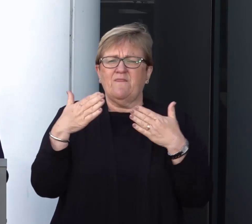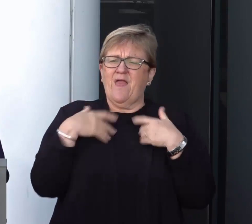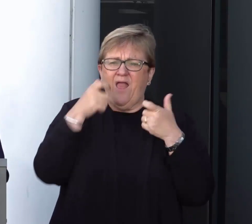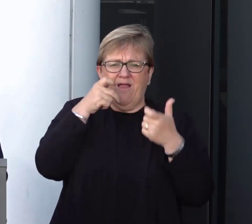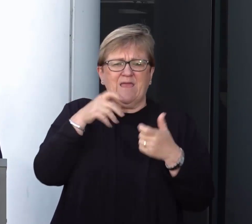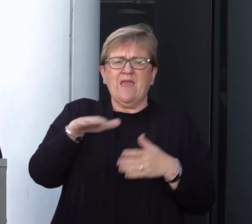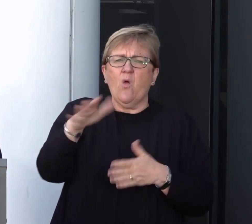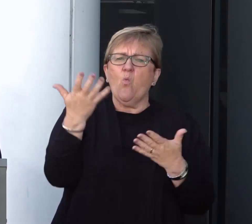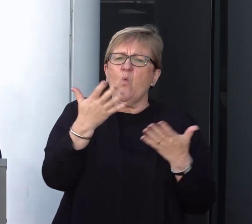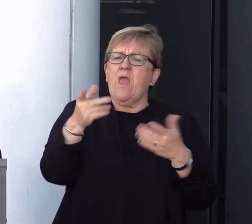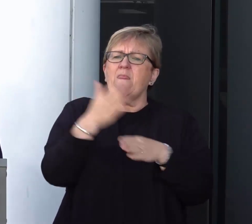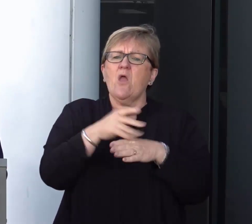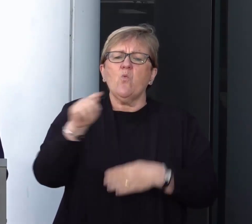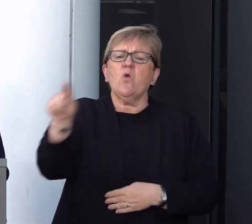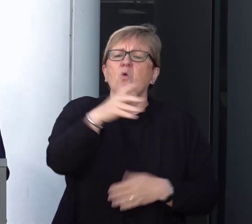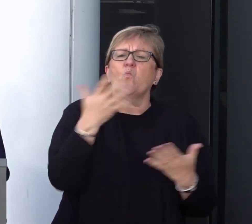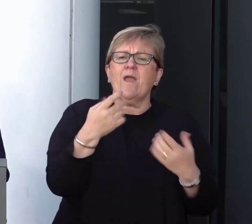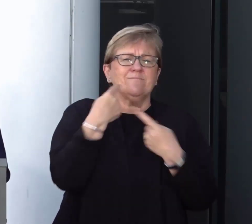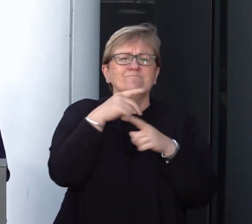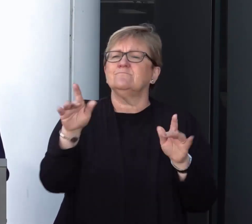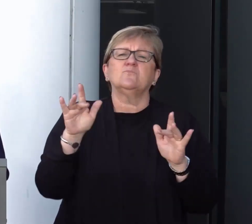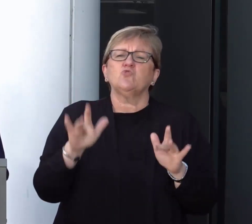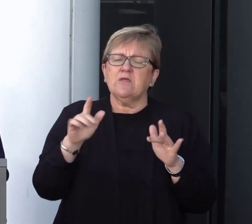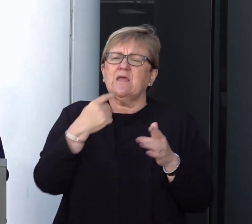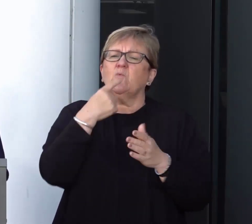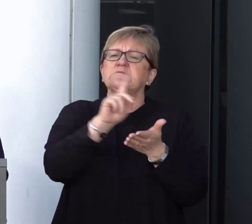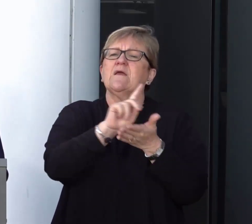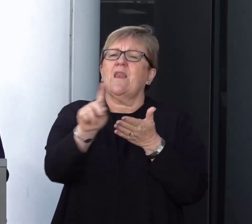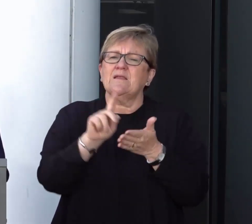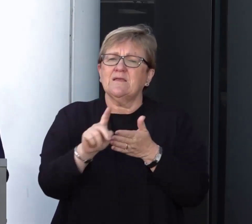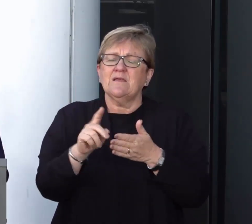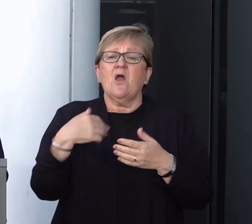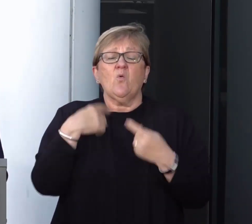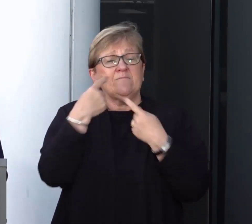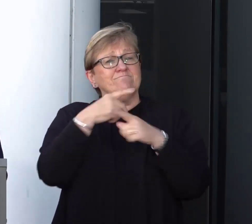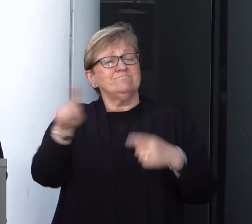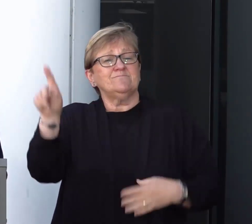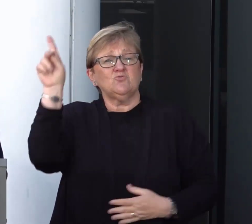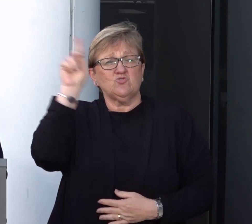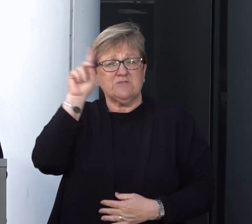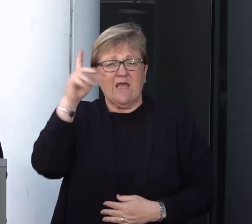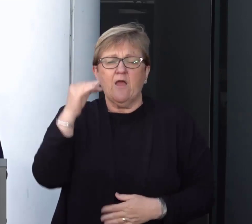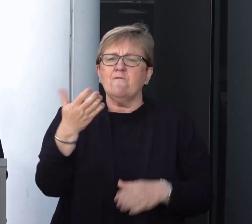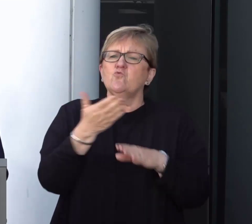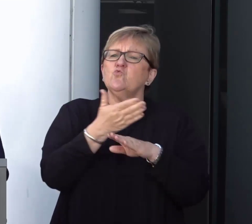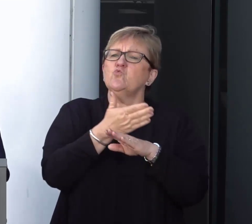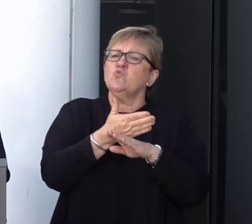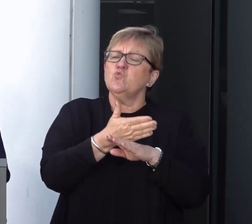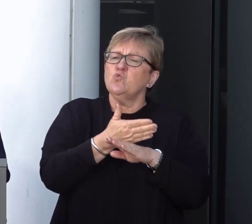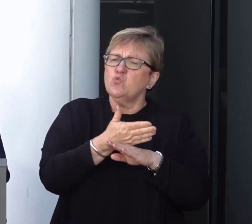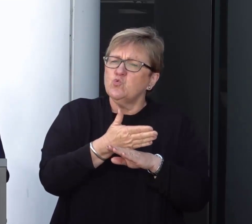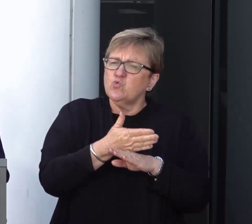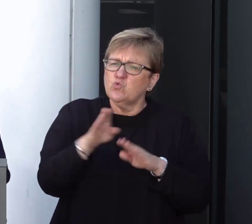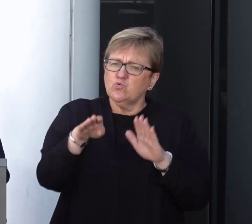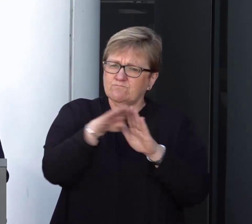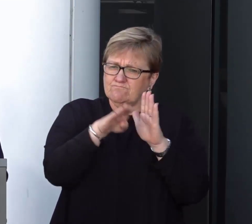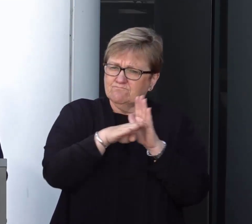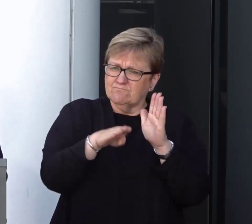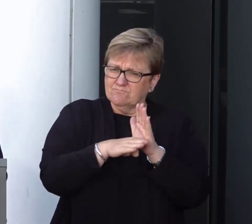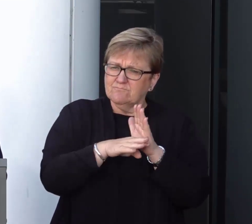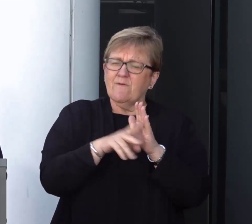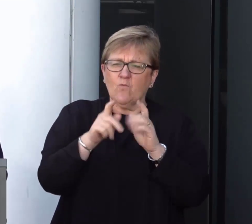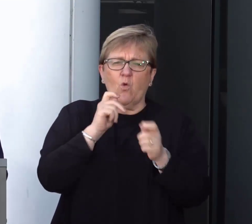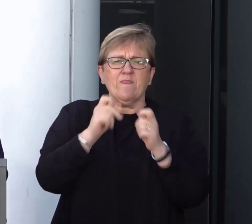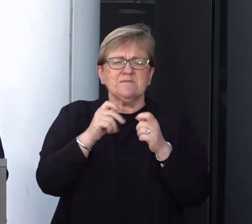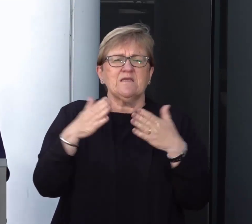setting in which they're operating. I can also say today, we are releasing details of new protocols in relation to testing for